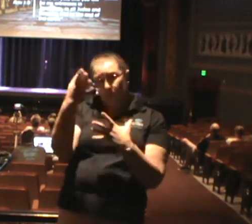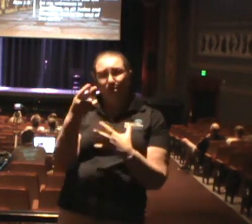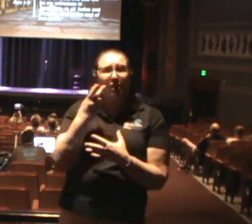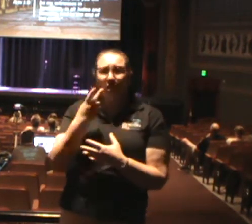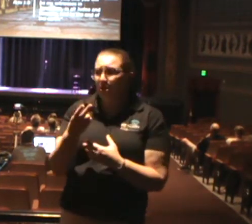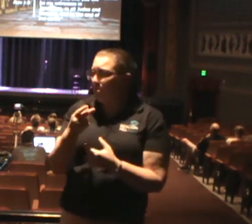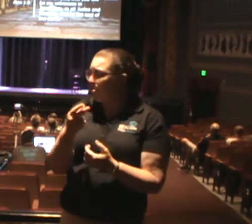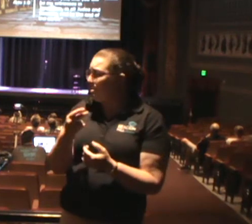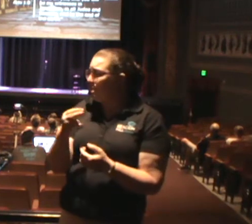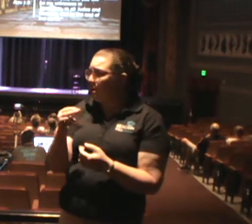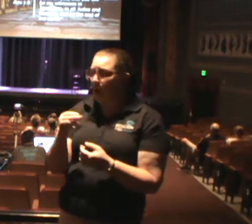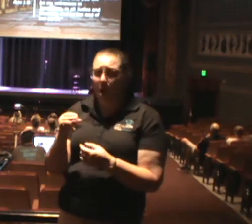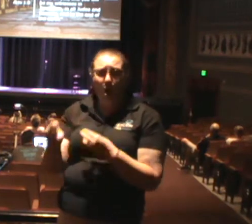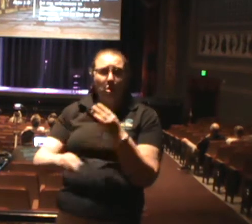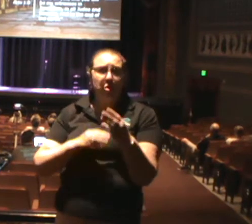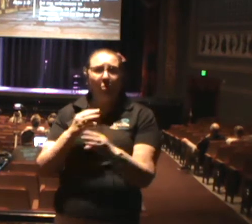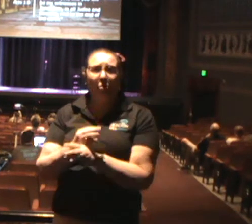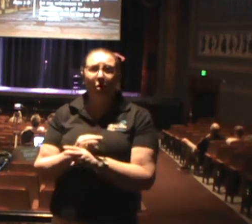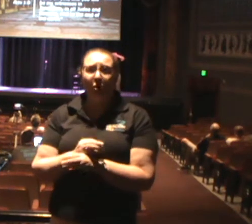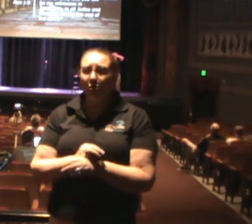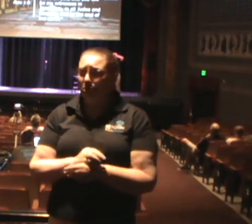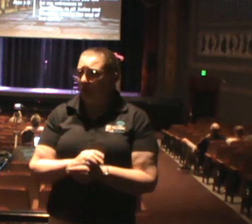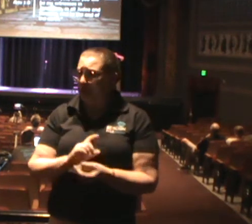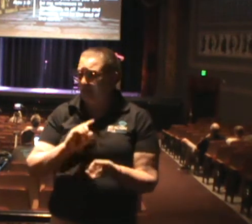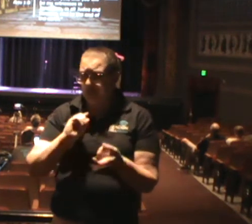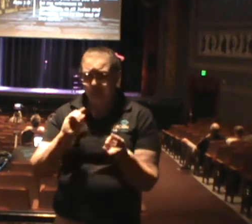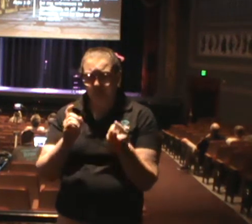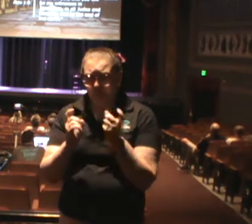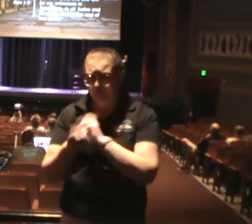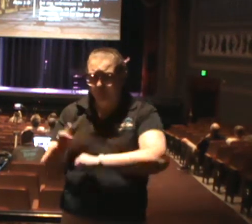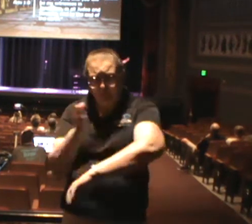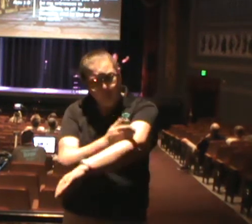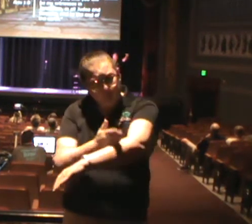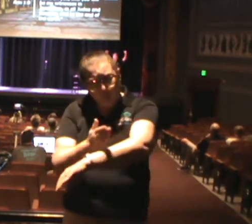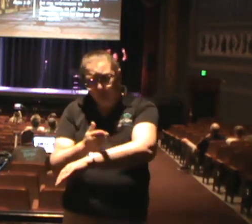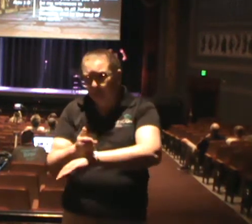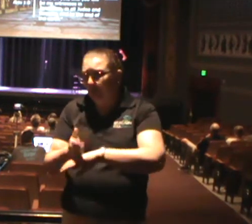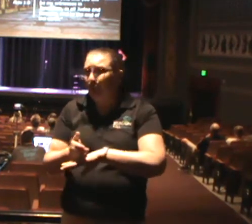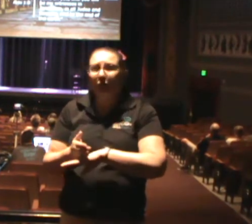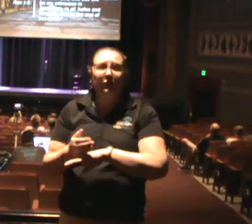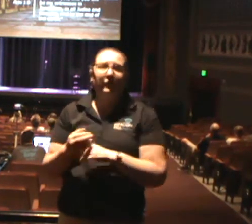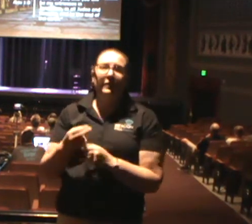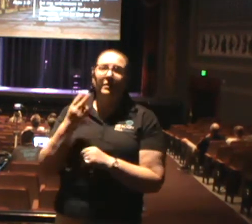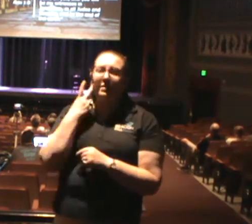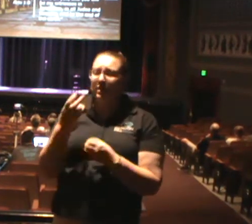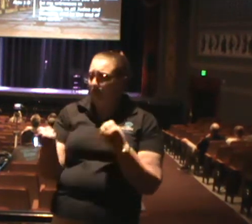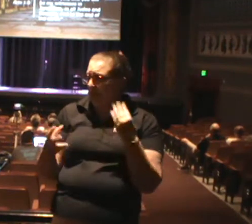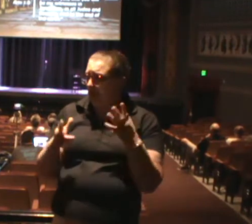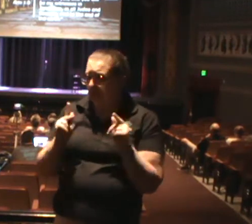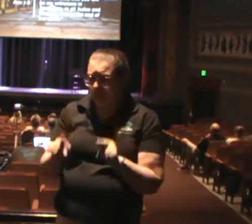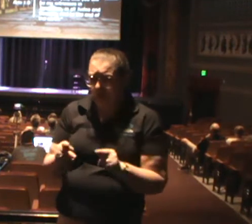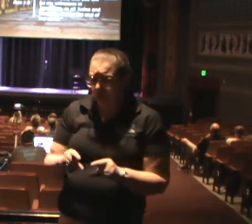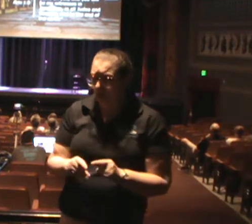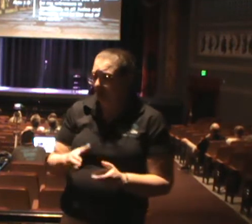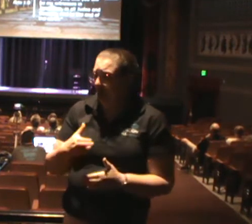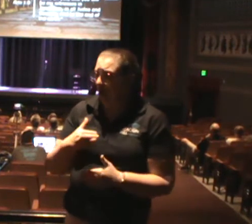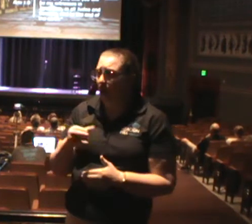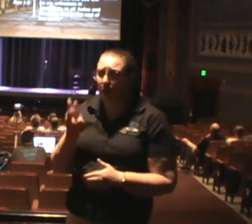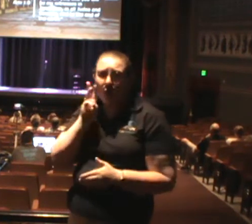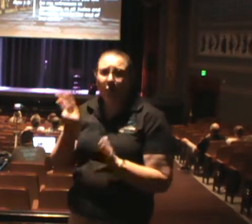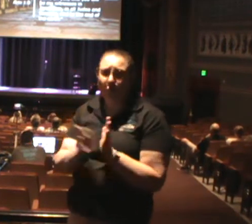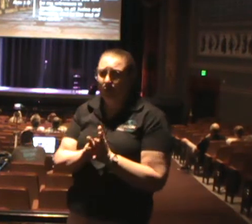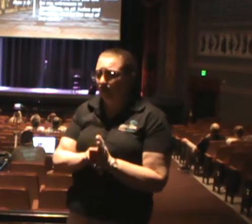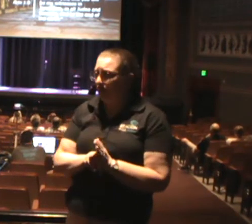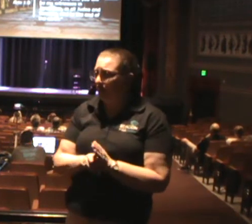Do you see the world just this year, do you see how much depravity is? Do see how many people are just willfully turning away